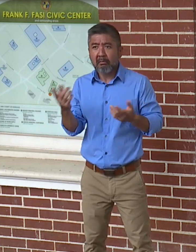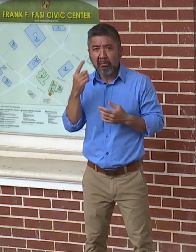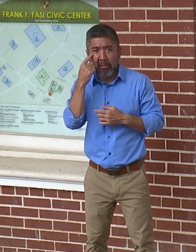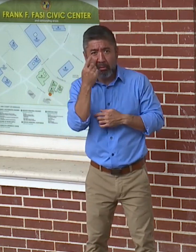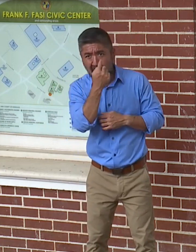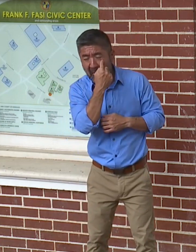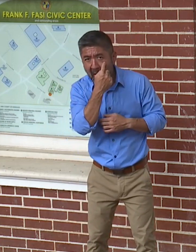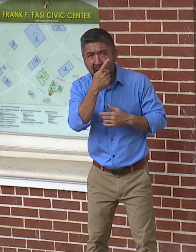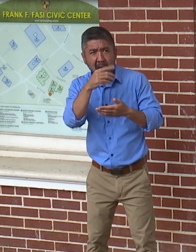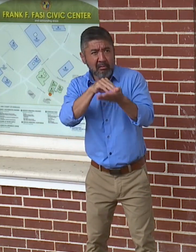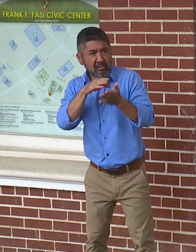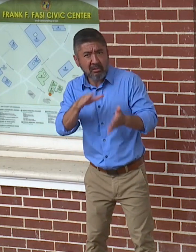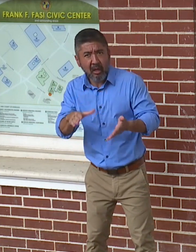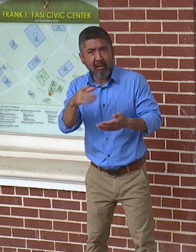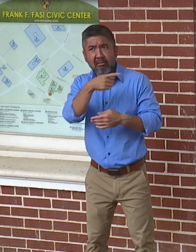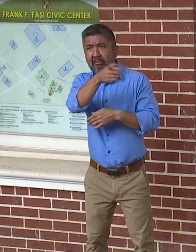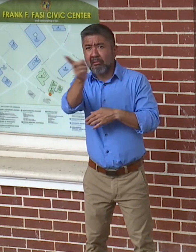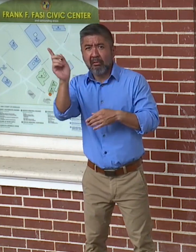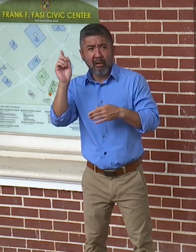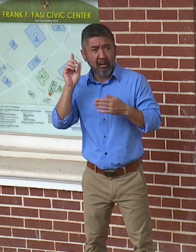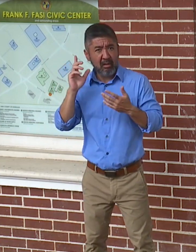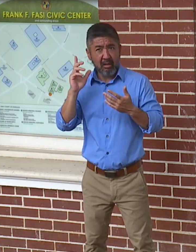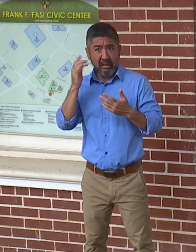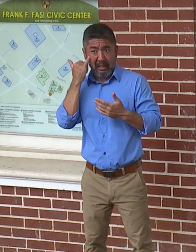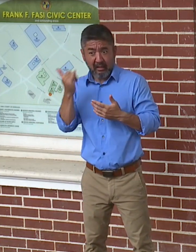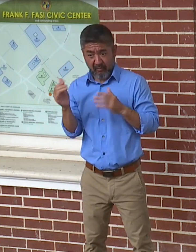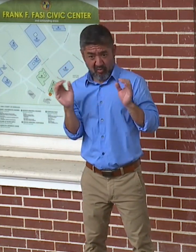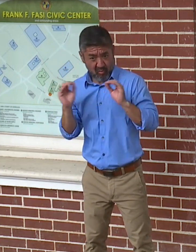optometrist. Are they precluded from mailing in?